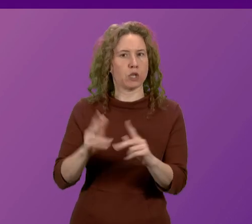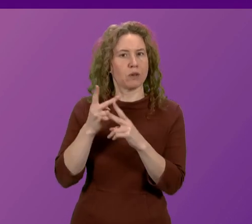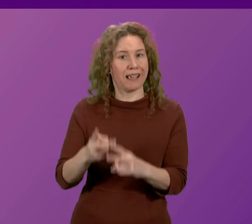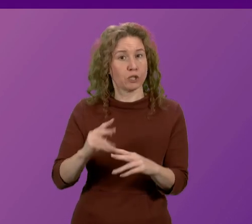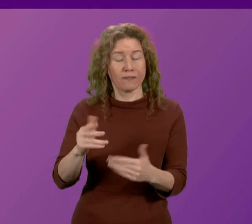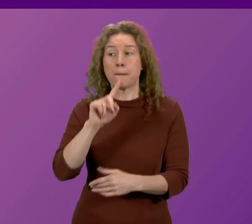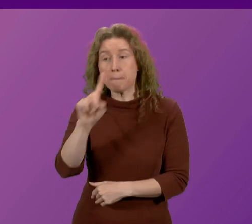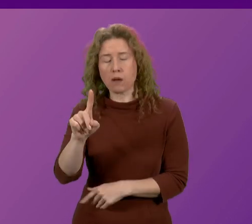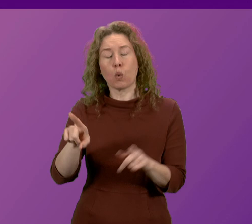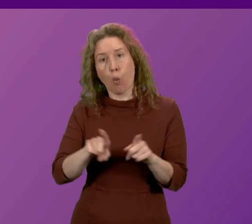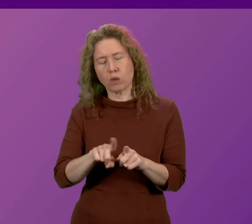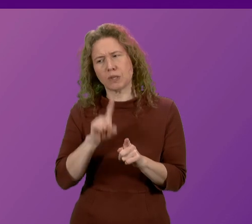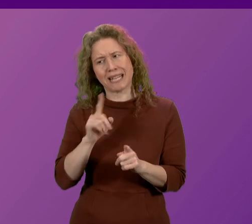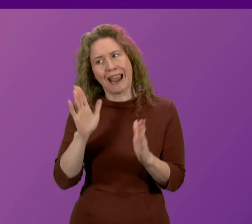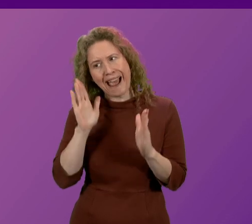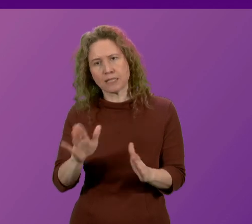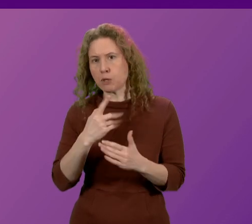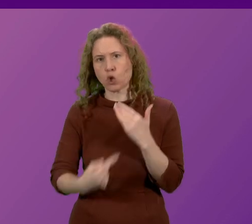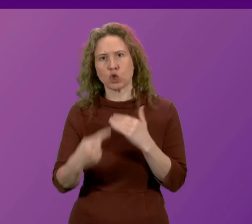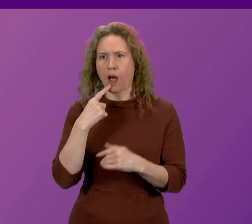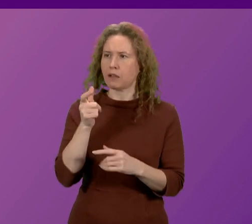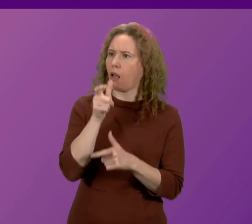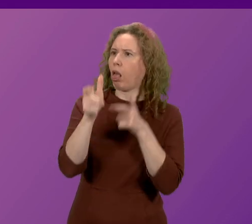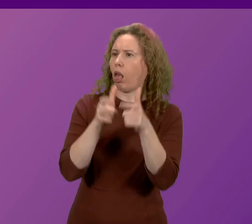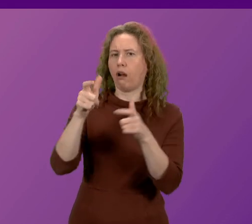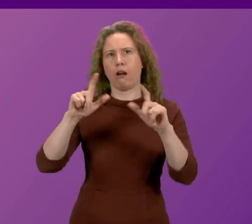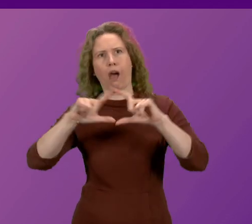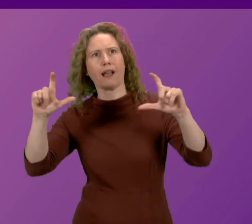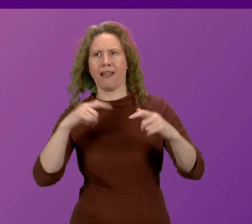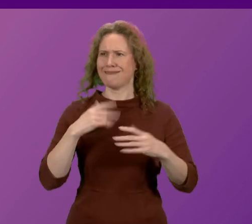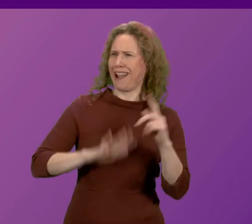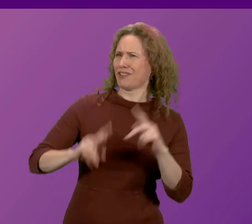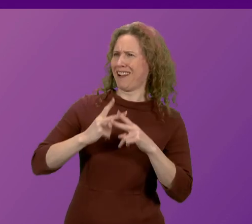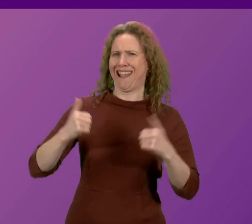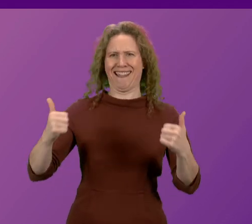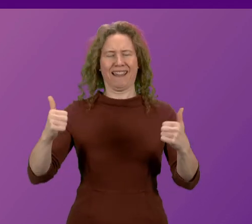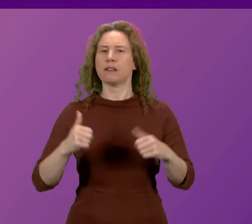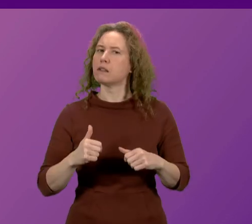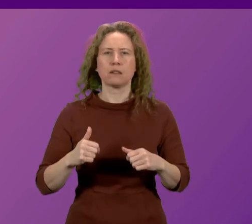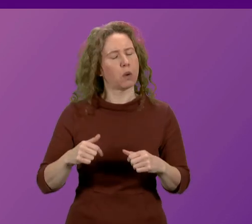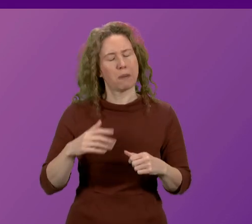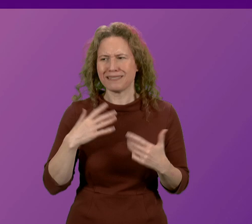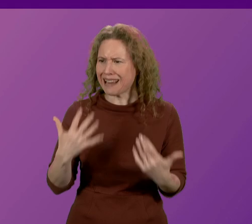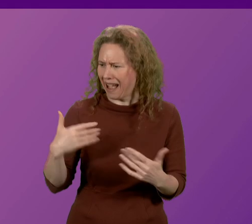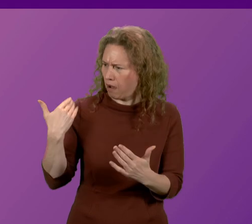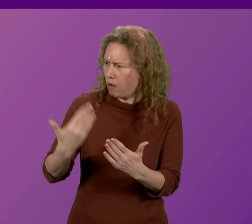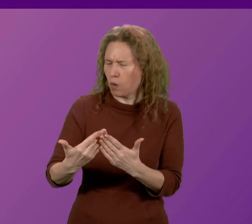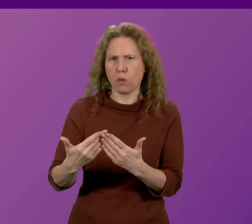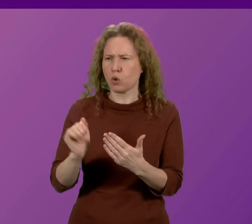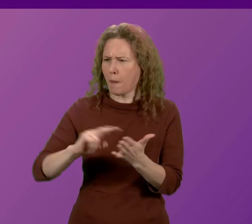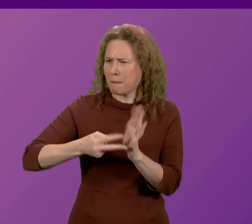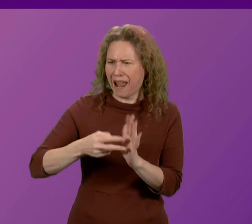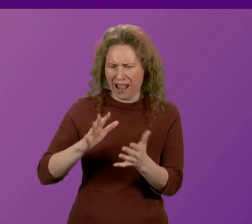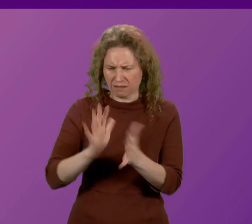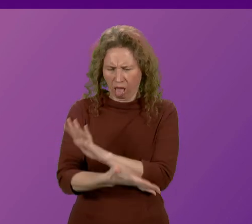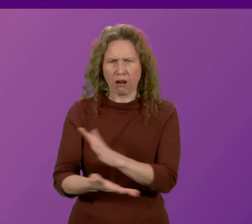warned that it had to be more than a slogan. And half a decade later and the SNP's plans are now in disarray. The fact